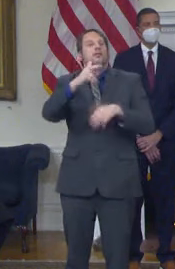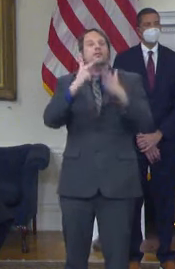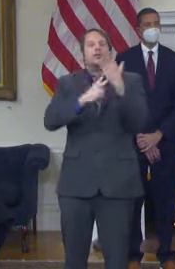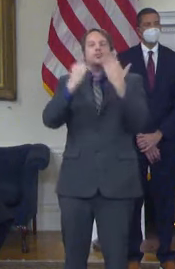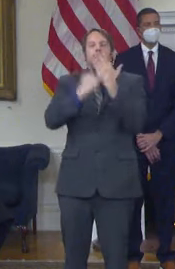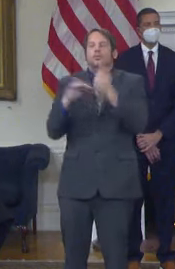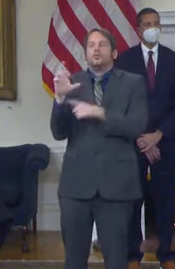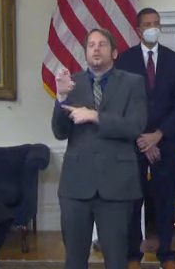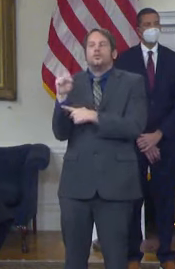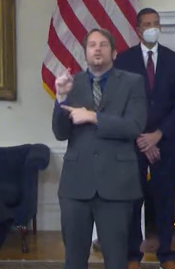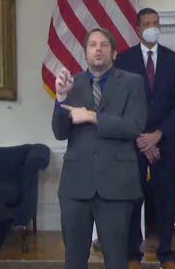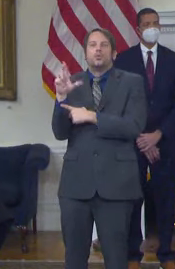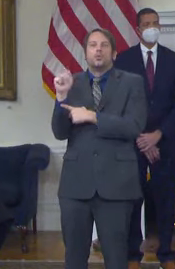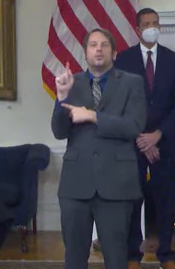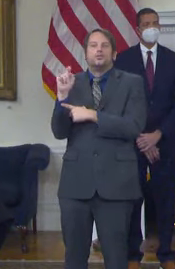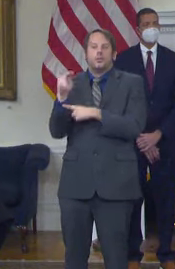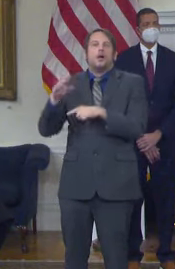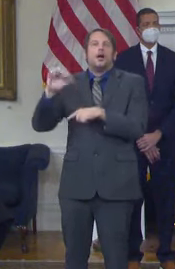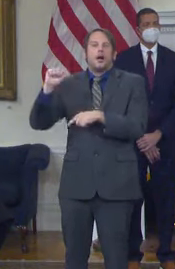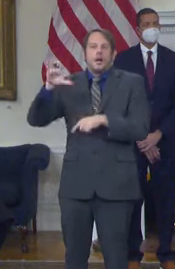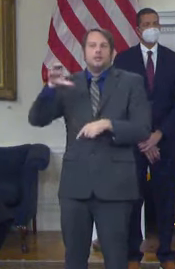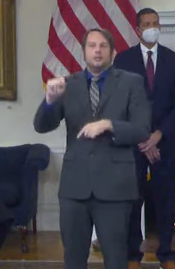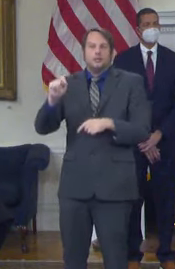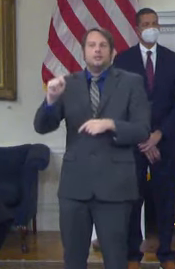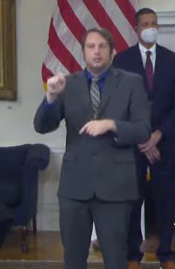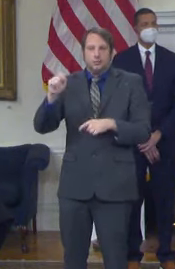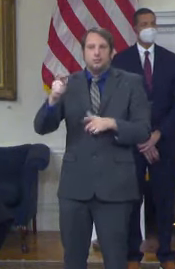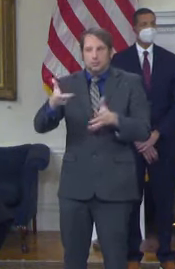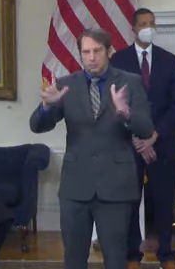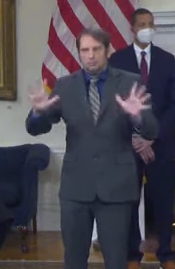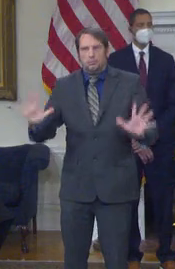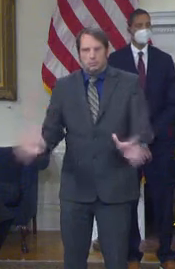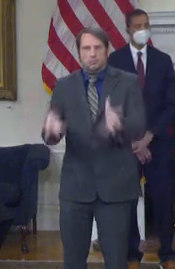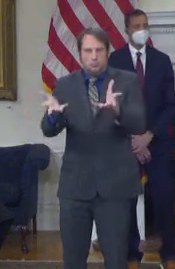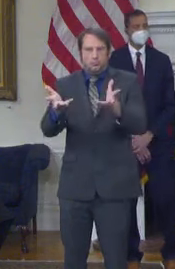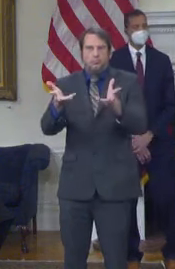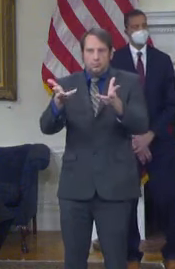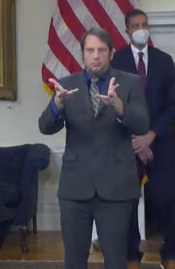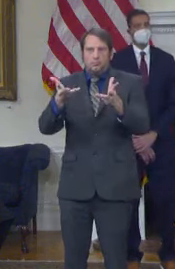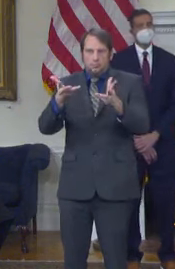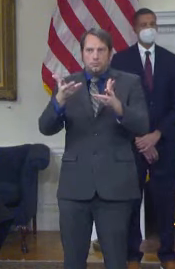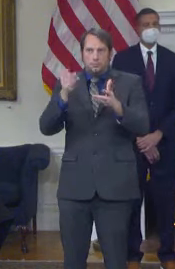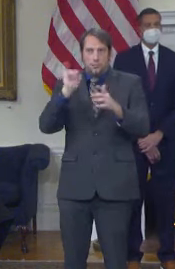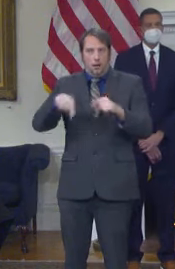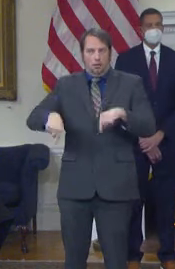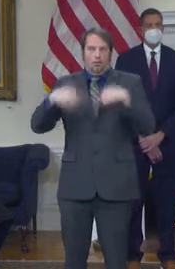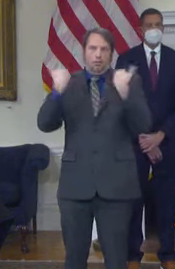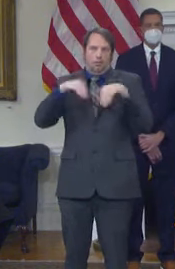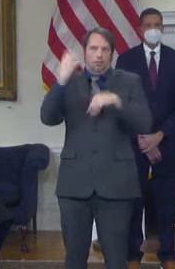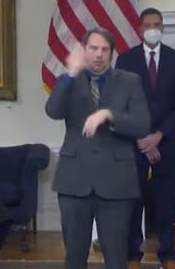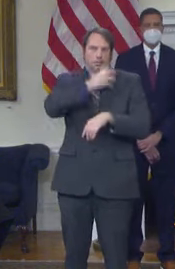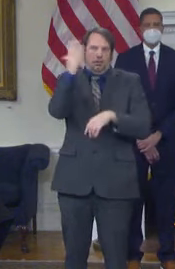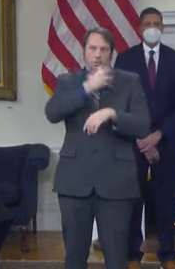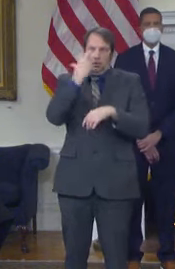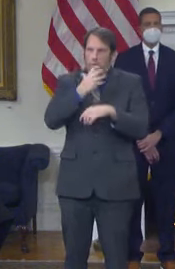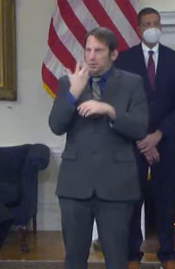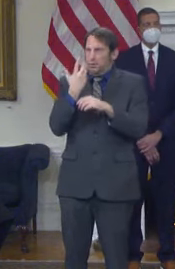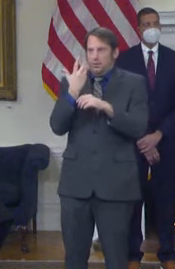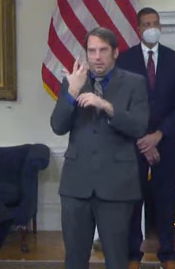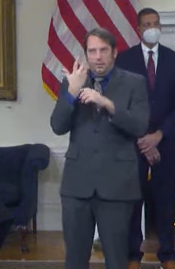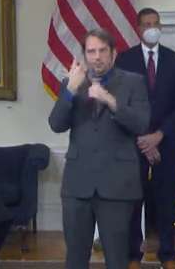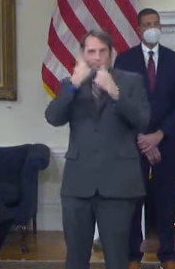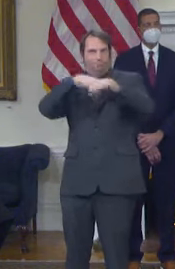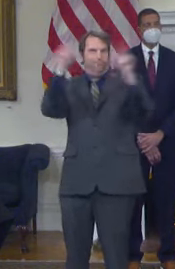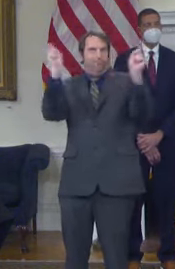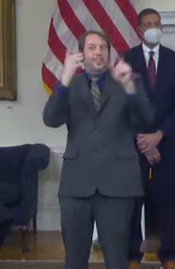a Project Restore, which is one of our most successful COVID-19 recovery initiatives. We have already